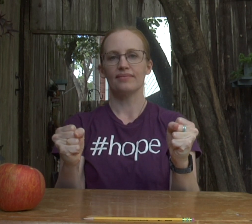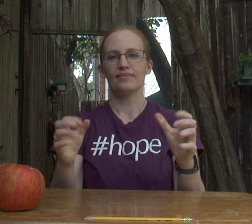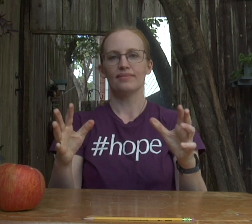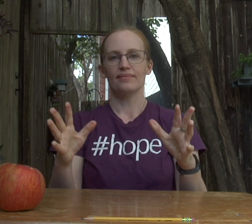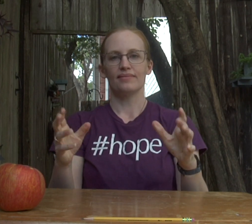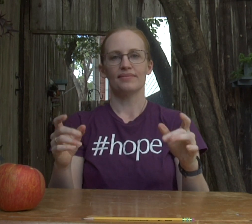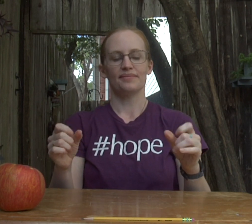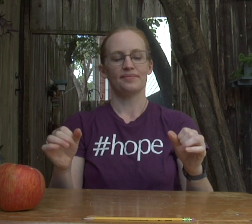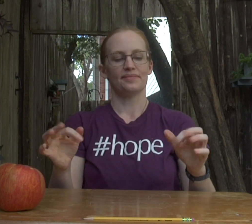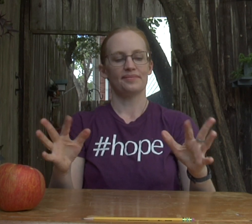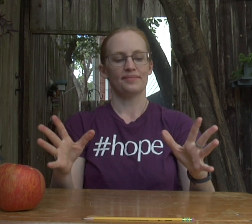And release.